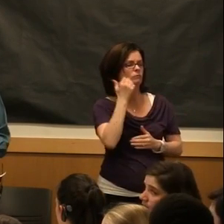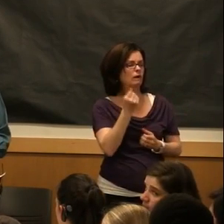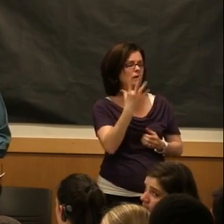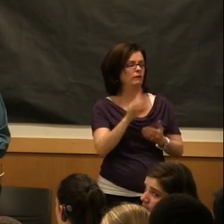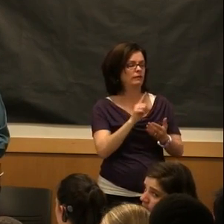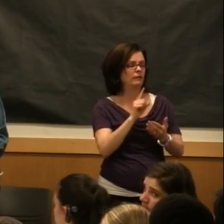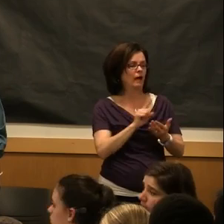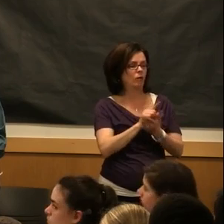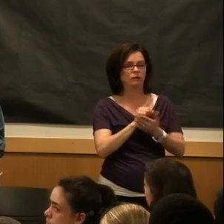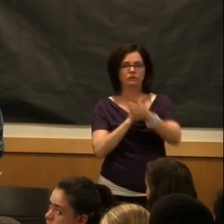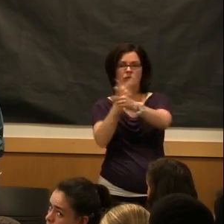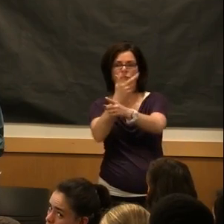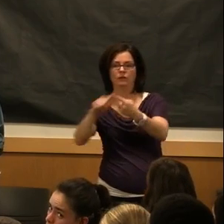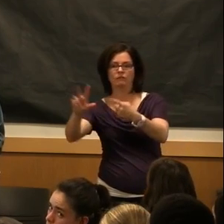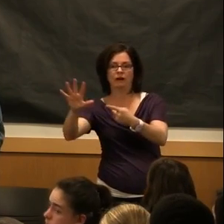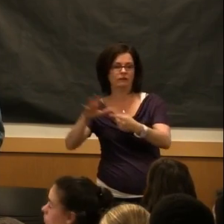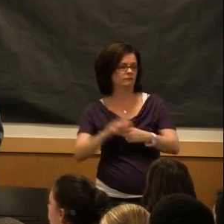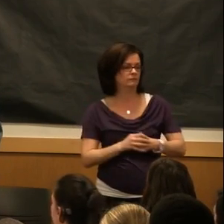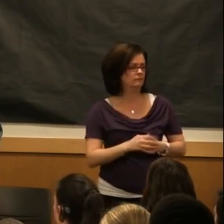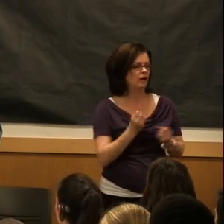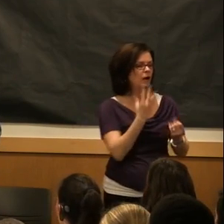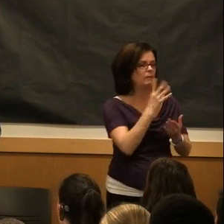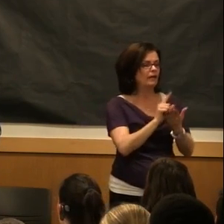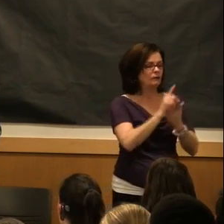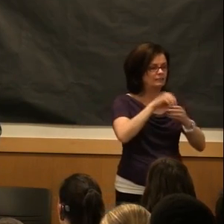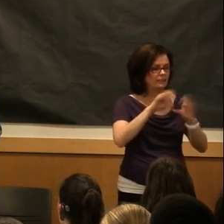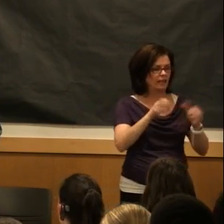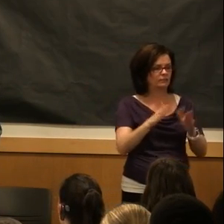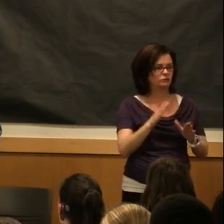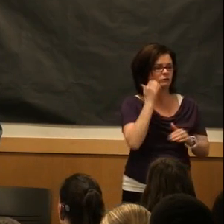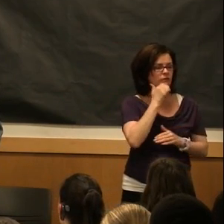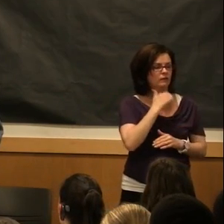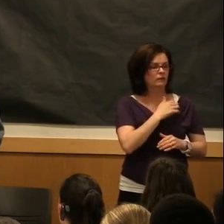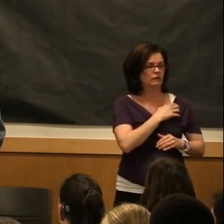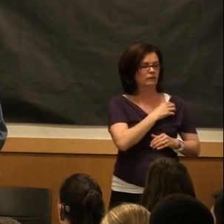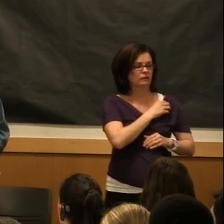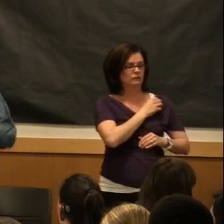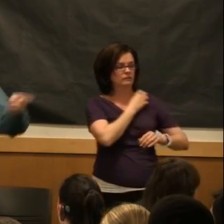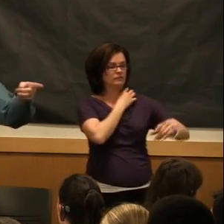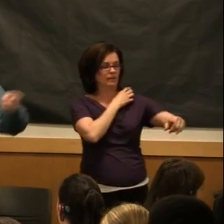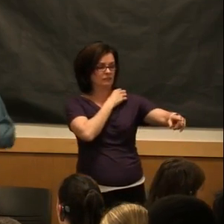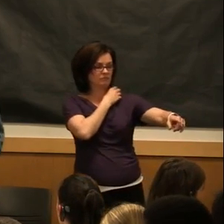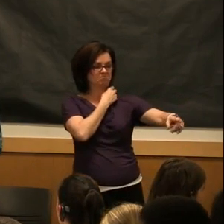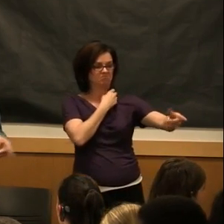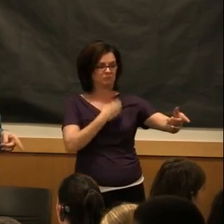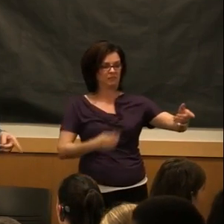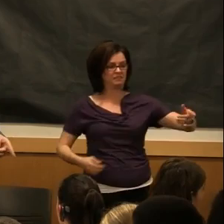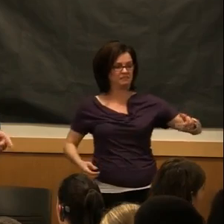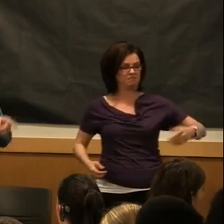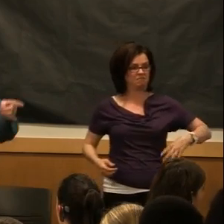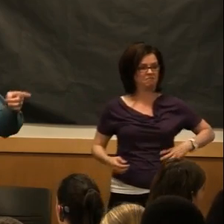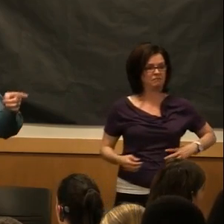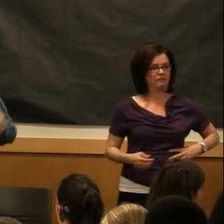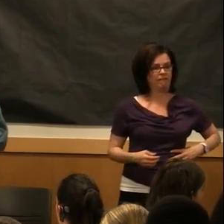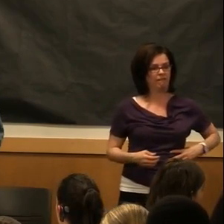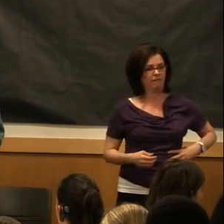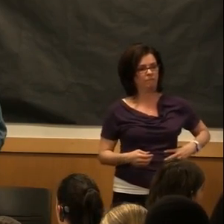Three to five. Three to five, okay. Anybody else have any guesses? Seven. Seven.